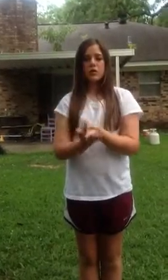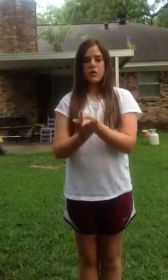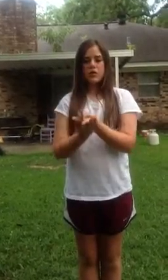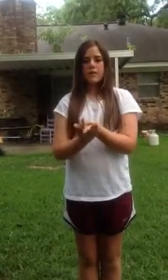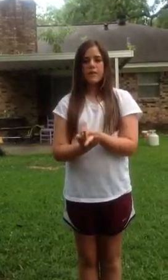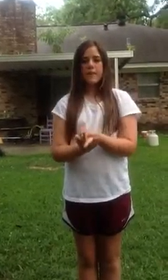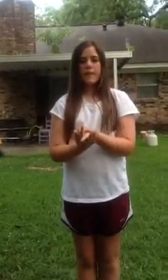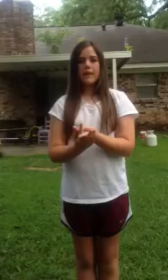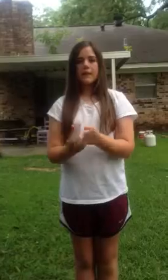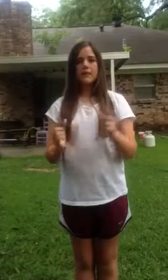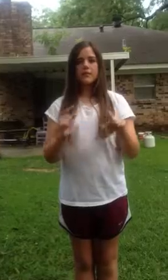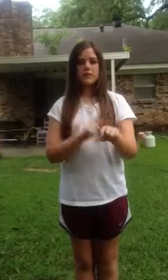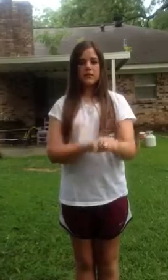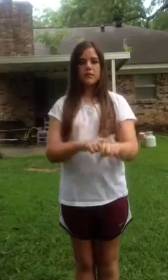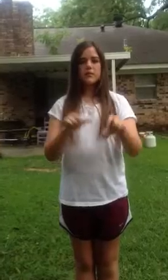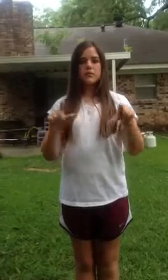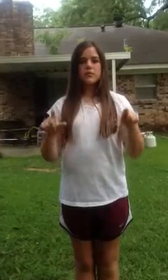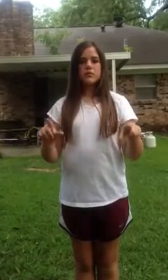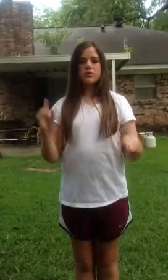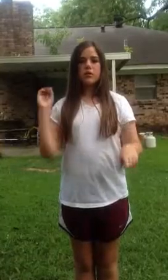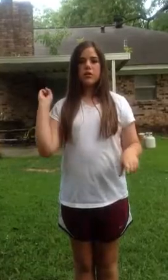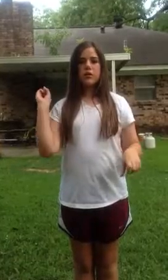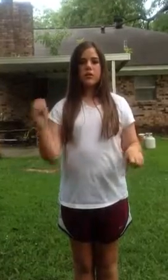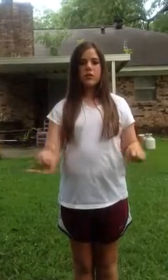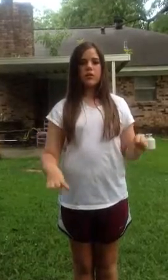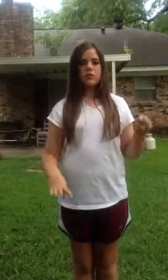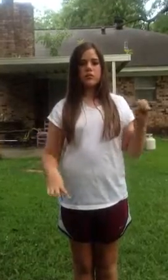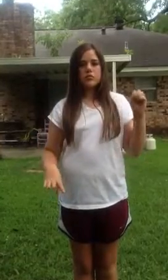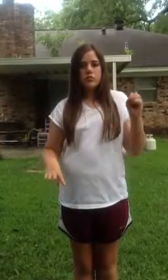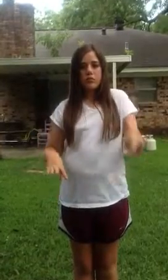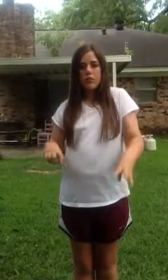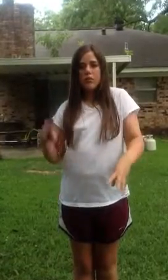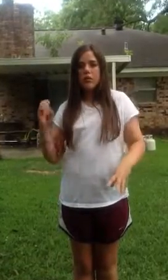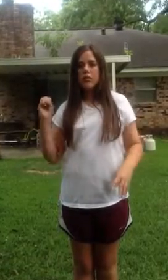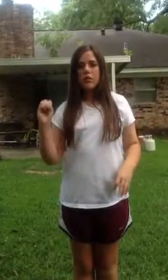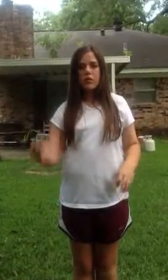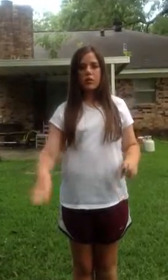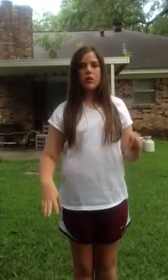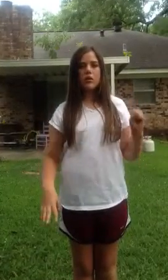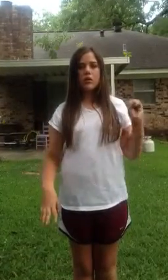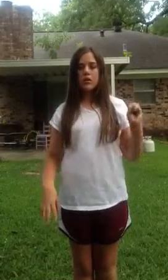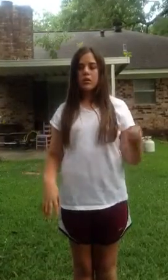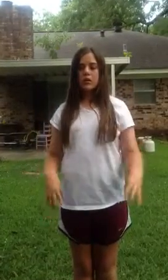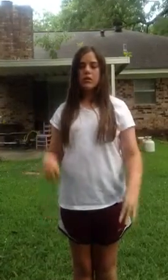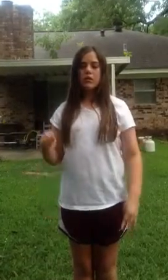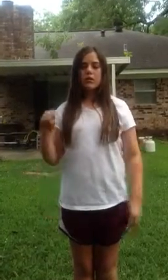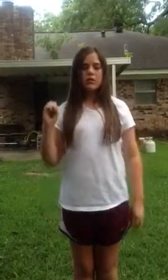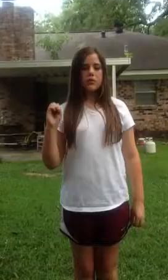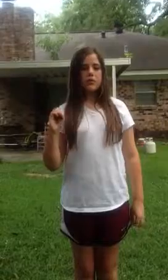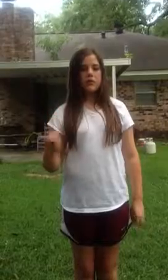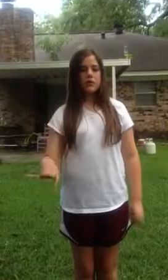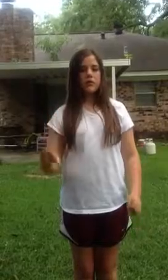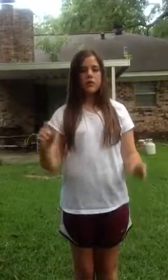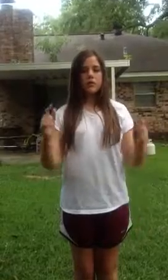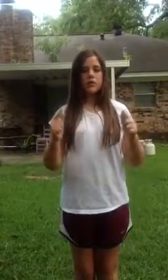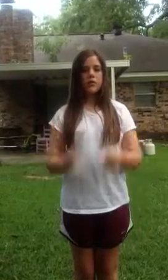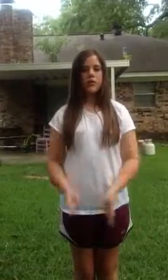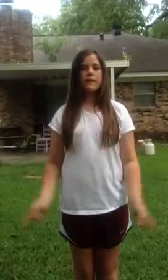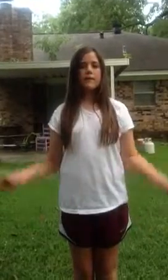It's time to sing Your song again. Whatever